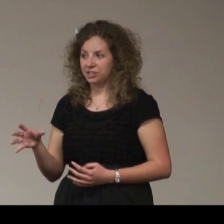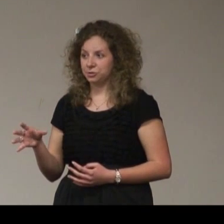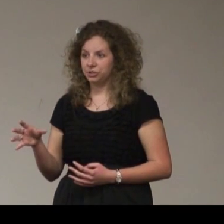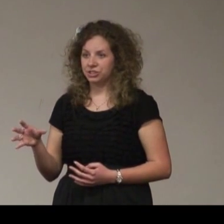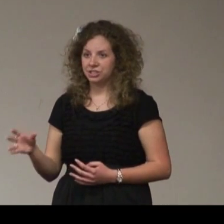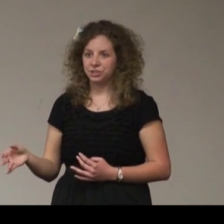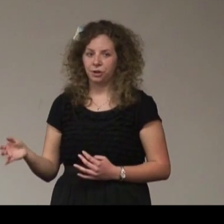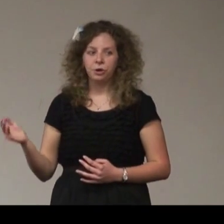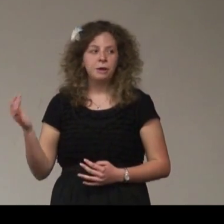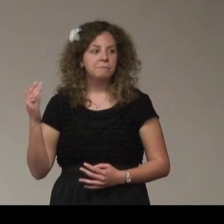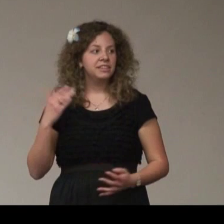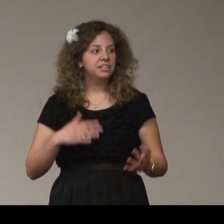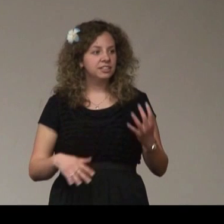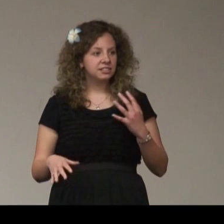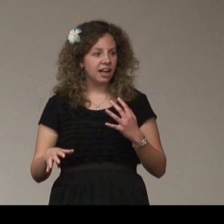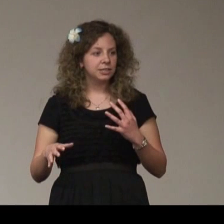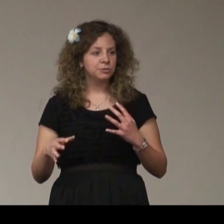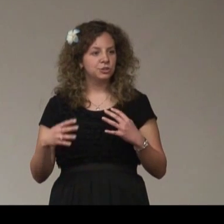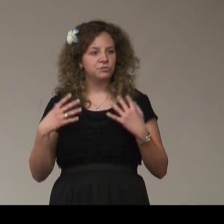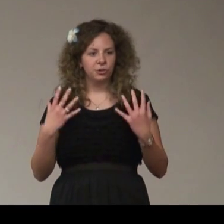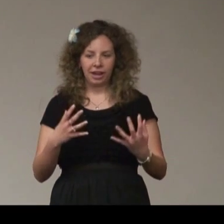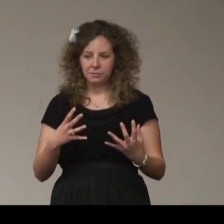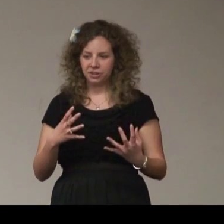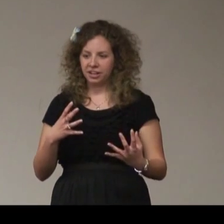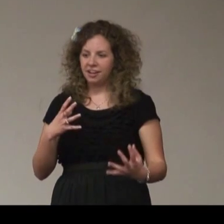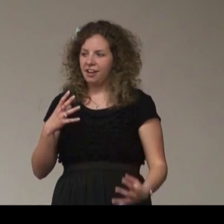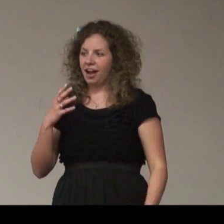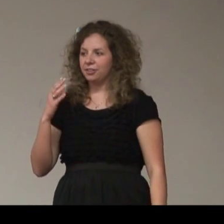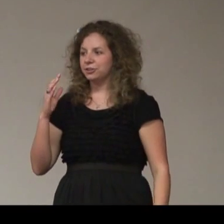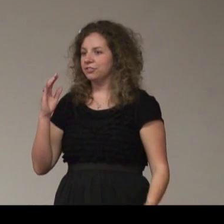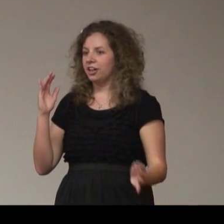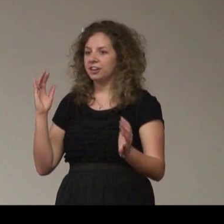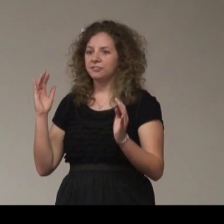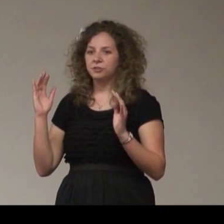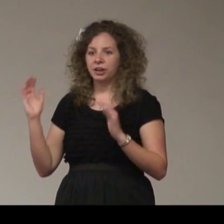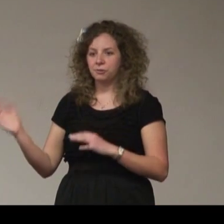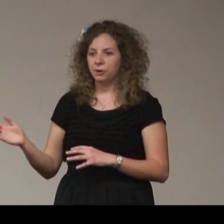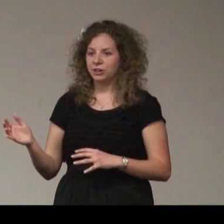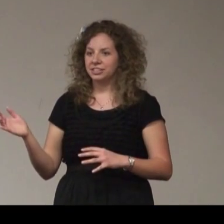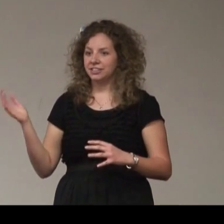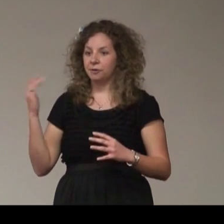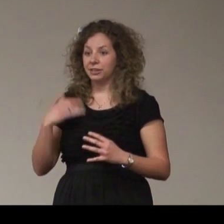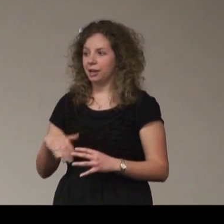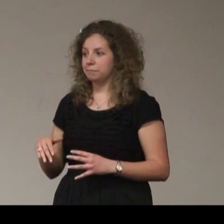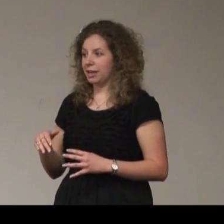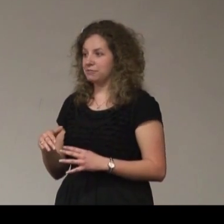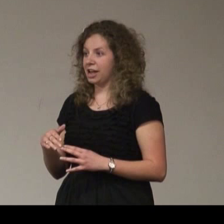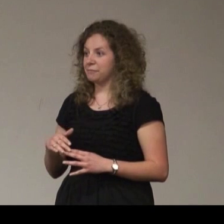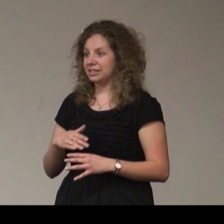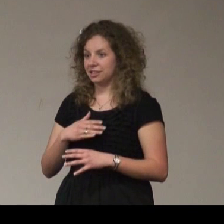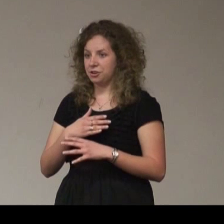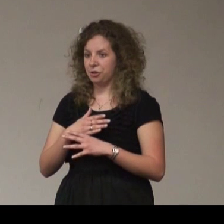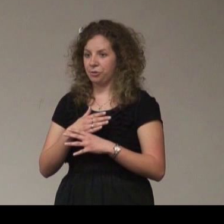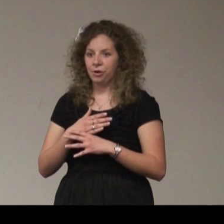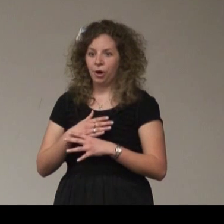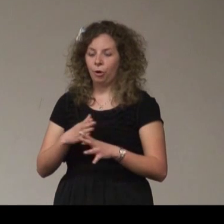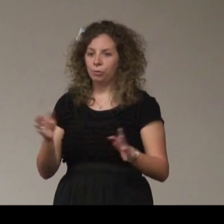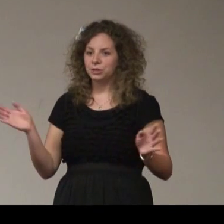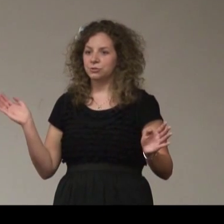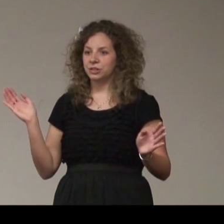the high schoolers. And so mainly this class was just vocabulary. I learned a lot of great words, and that really helped me out now because I know a whole bunch of